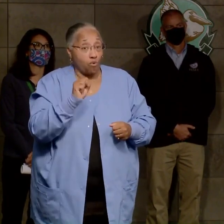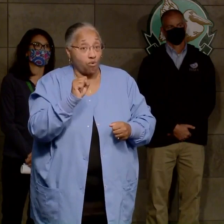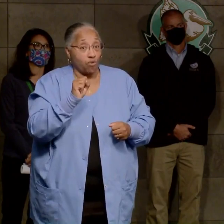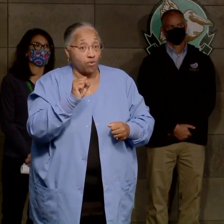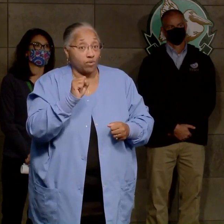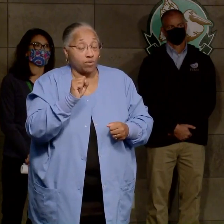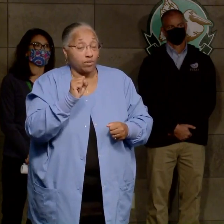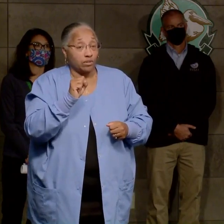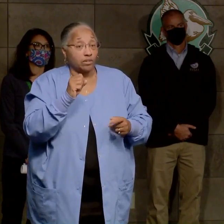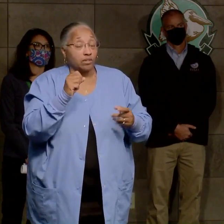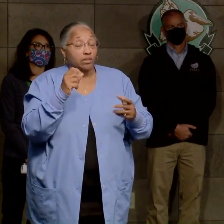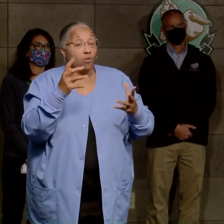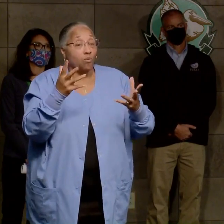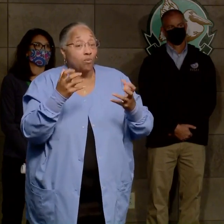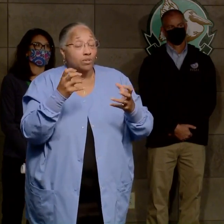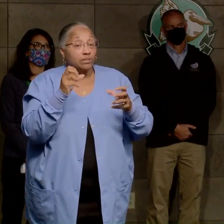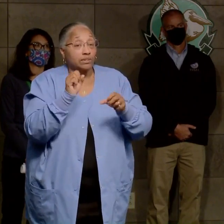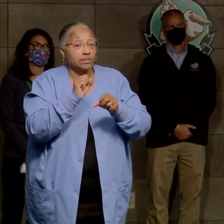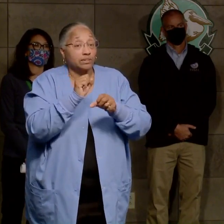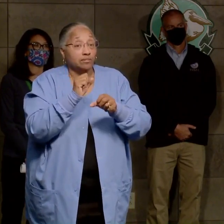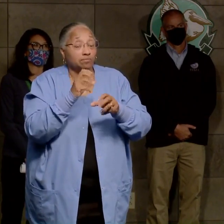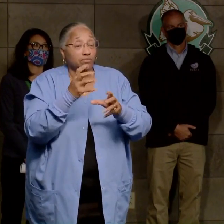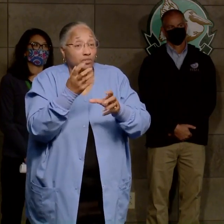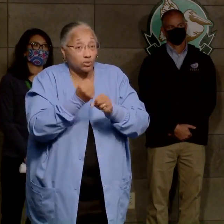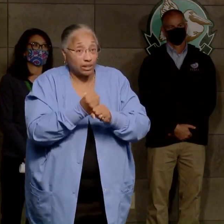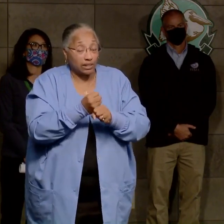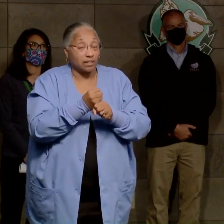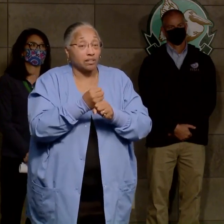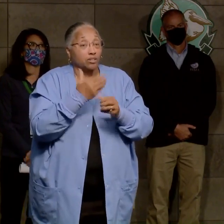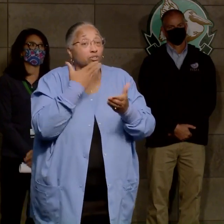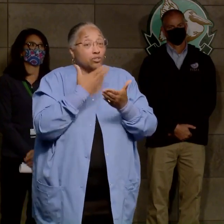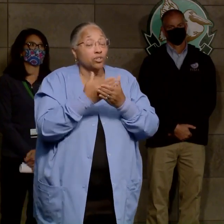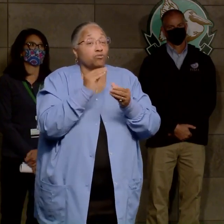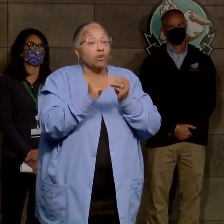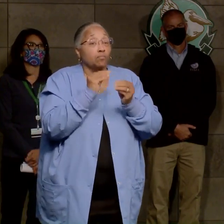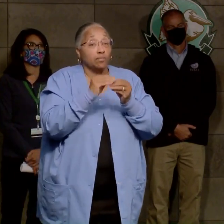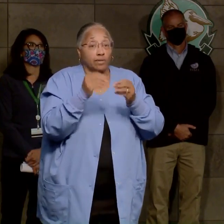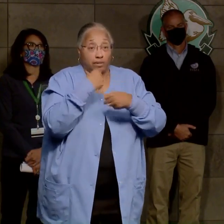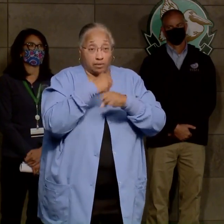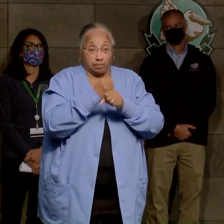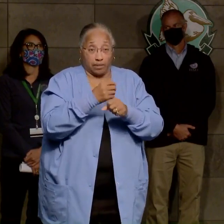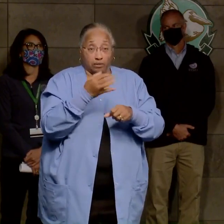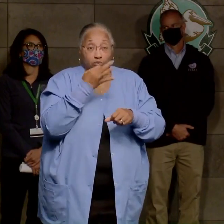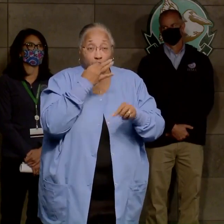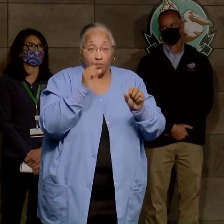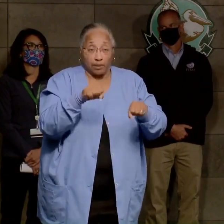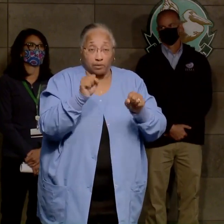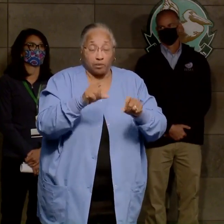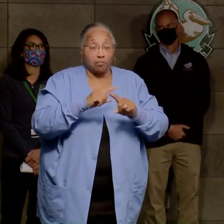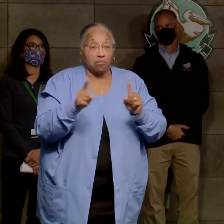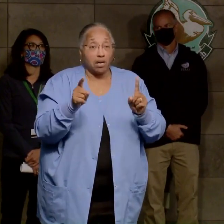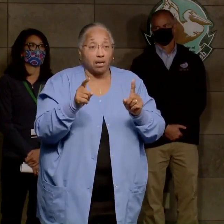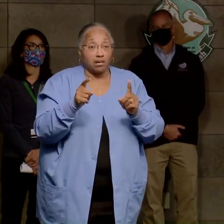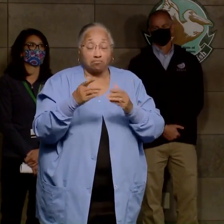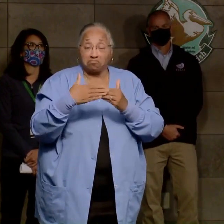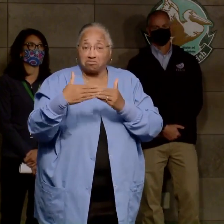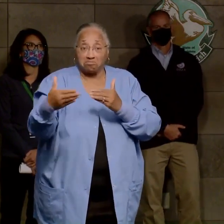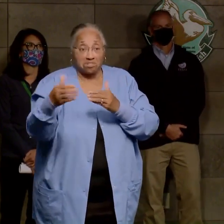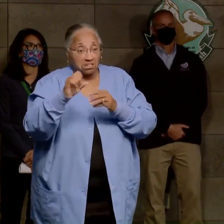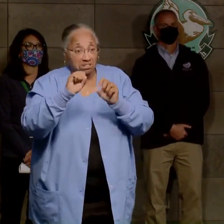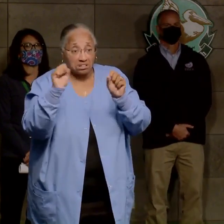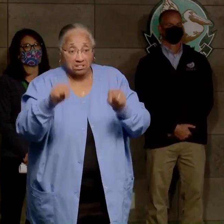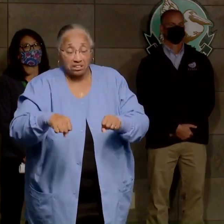very resilient, durable repairs made as soon as possible. But the rest of the system really held up